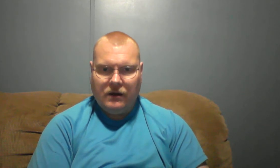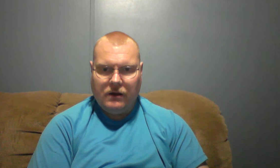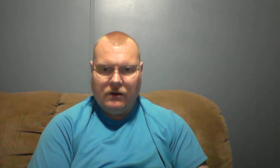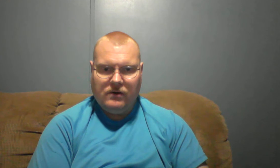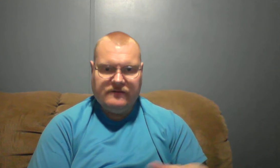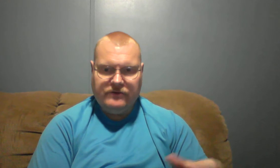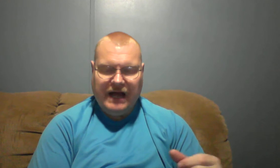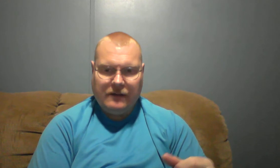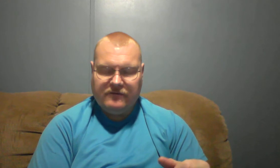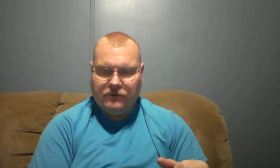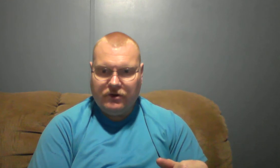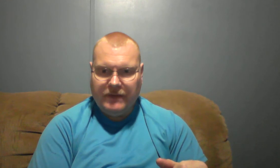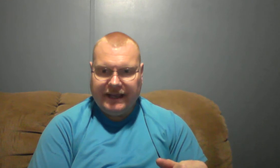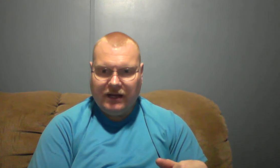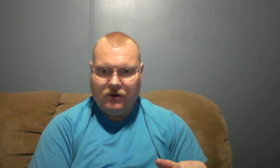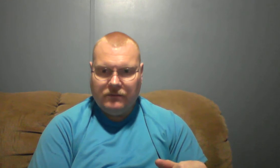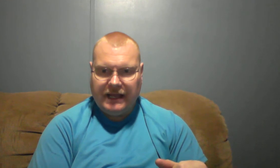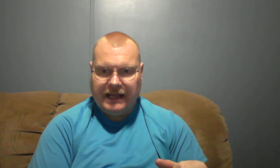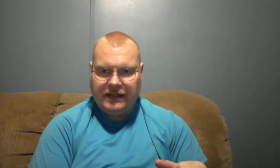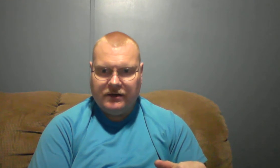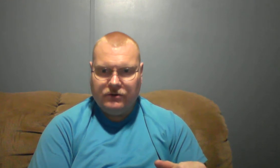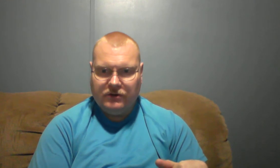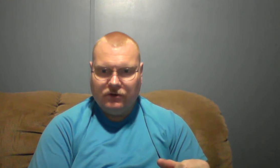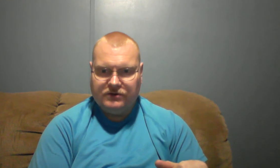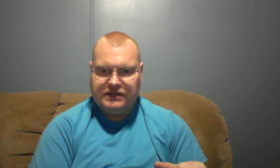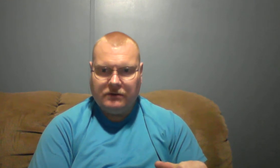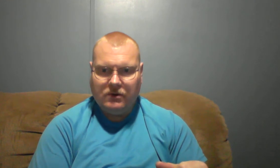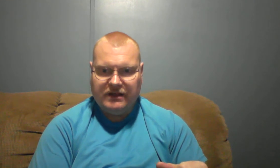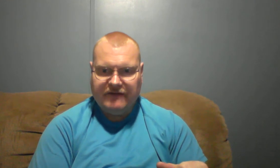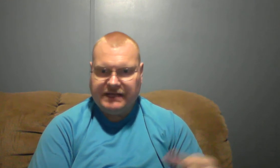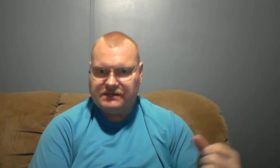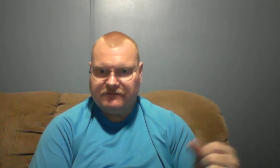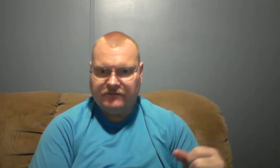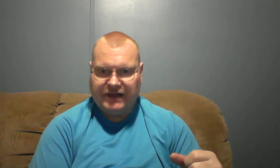what if you die before you make it home and do your little ceremony of asking for forgiveness